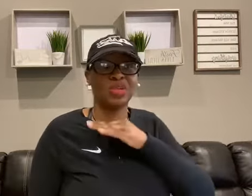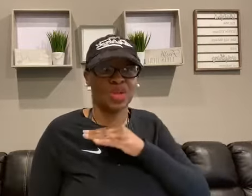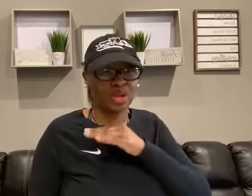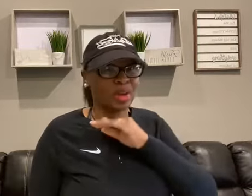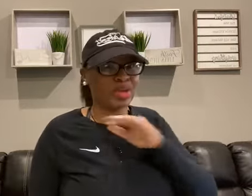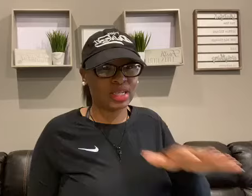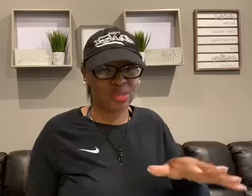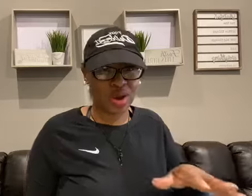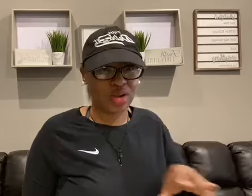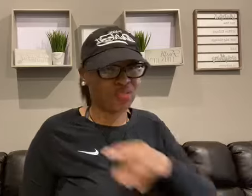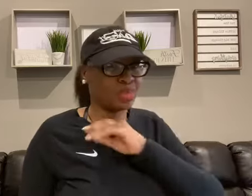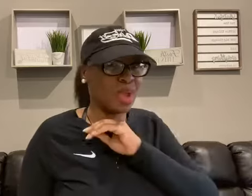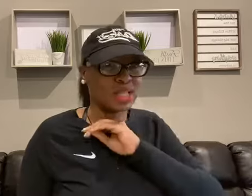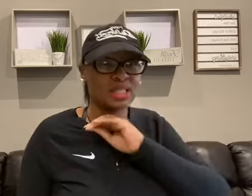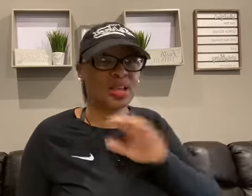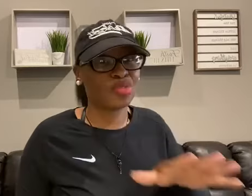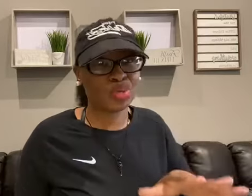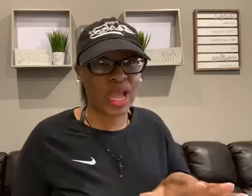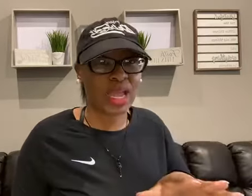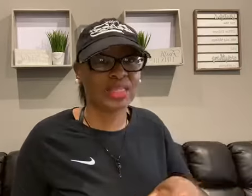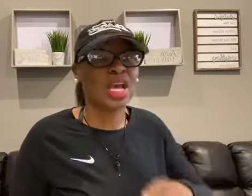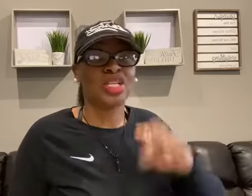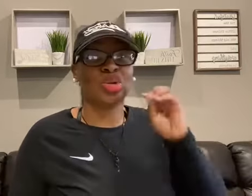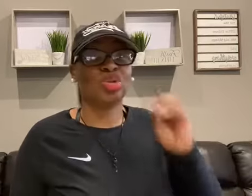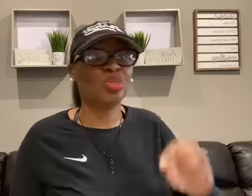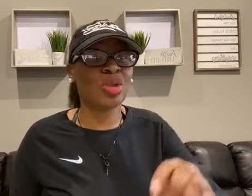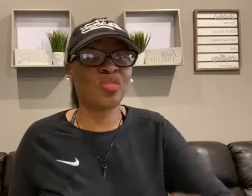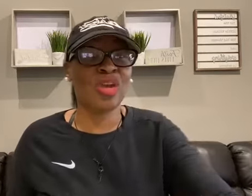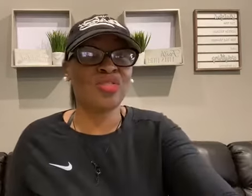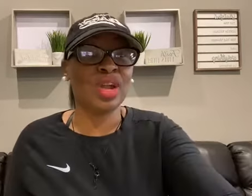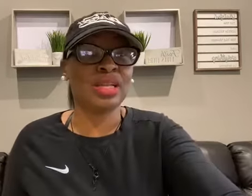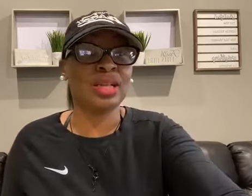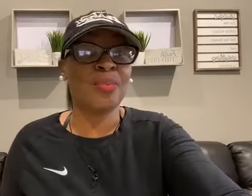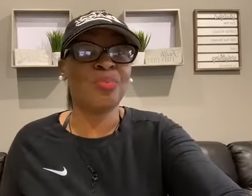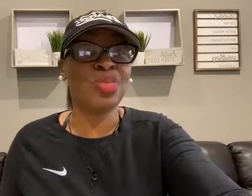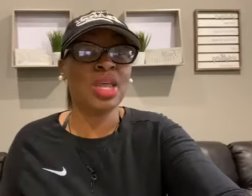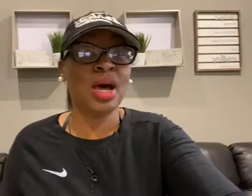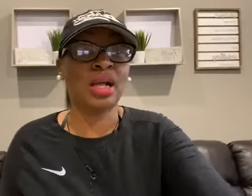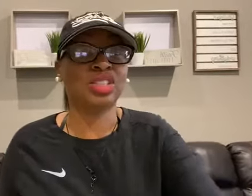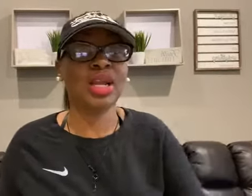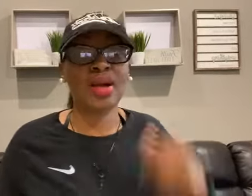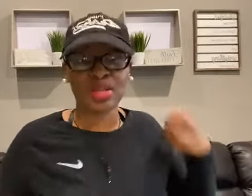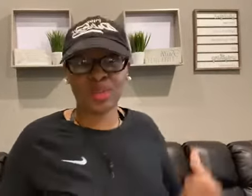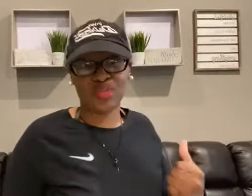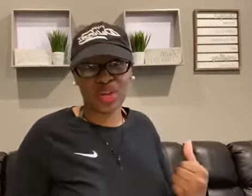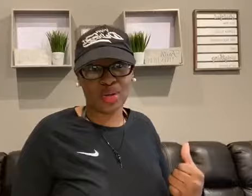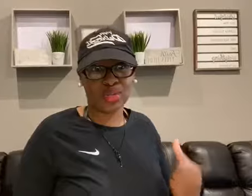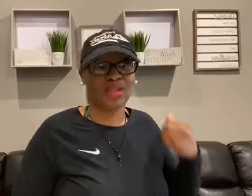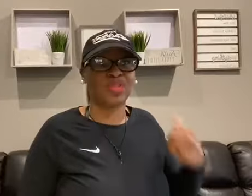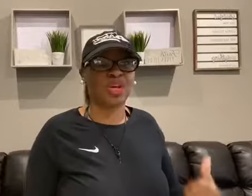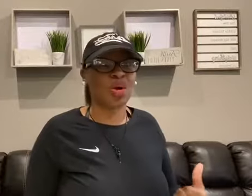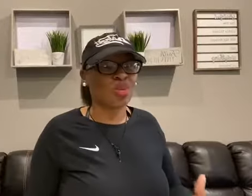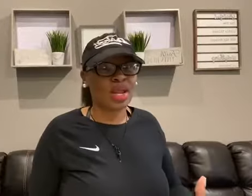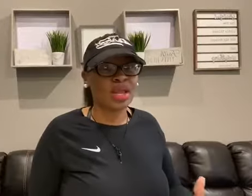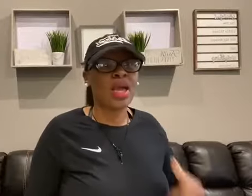we've been talking about niche marketing for the past several days. do me a favor and check out some of the videos that I've done already.